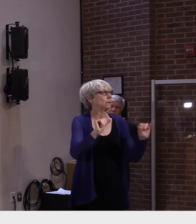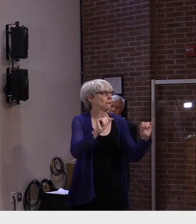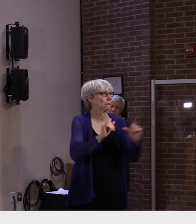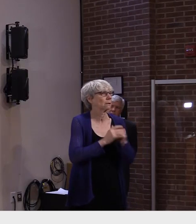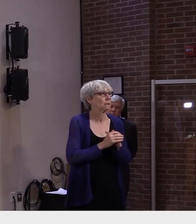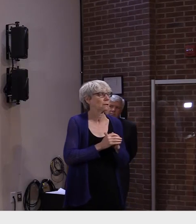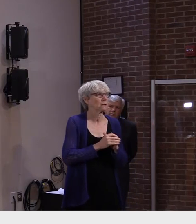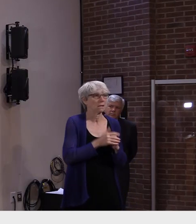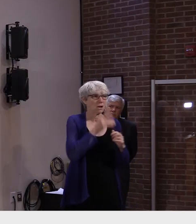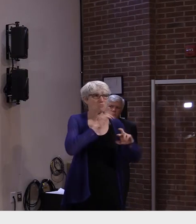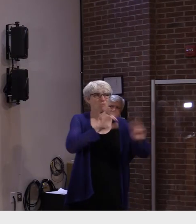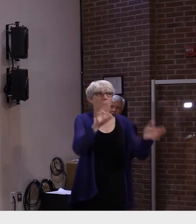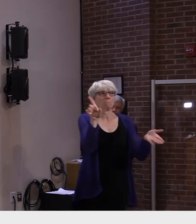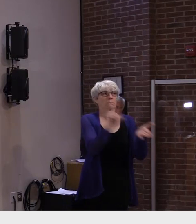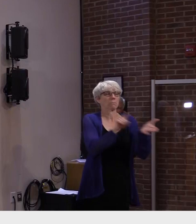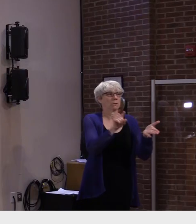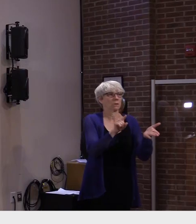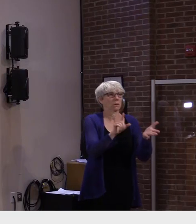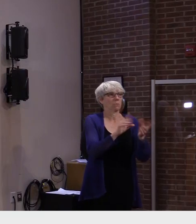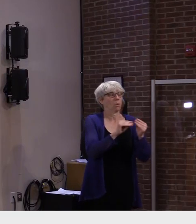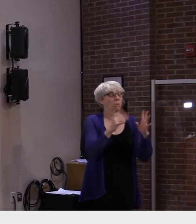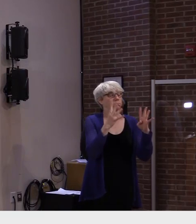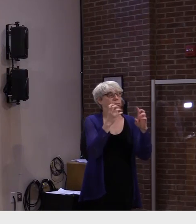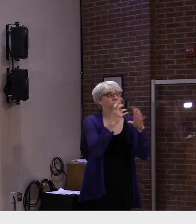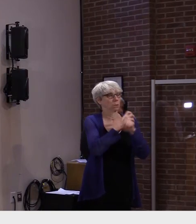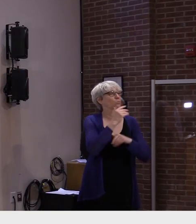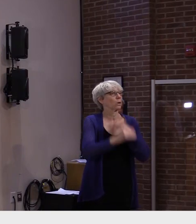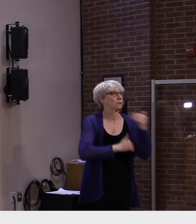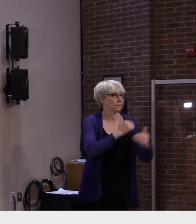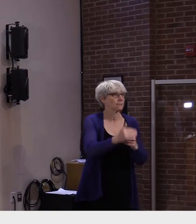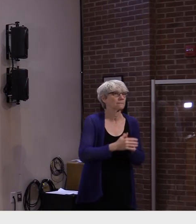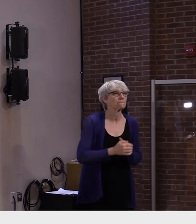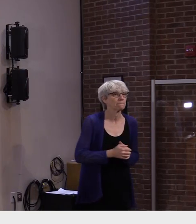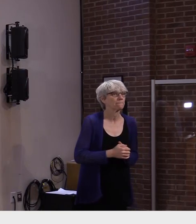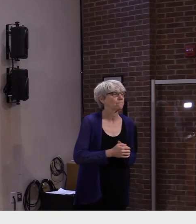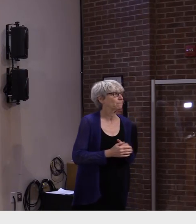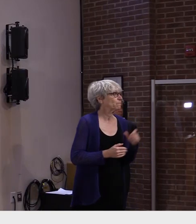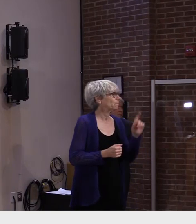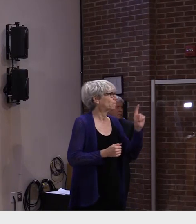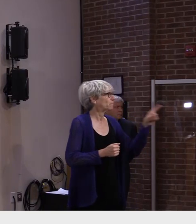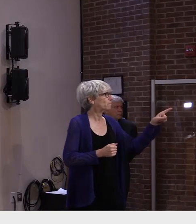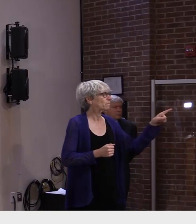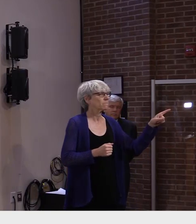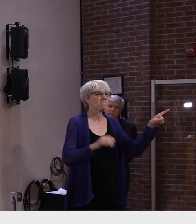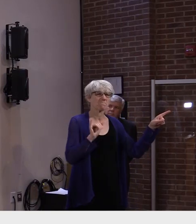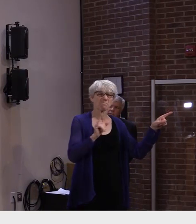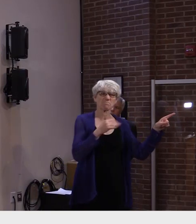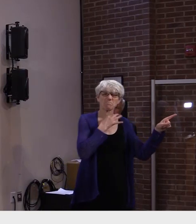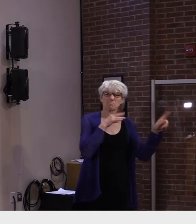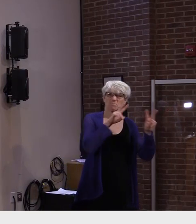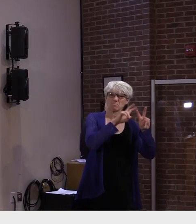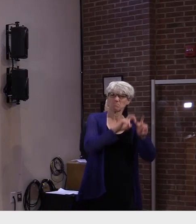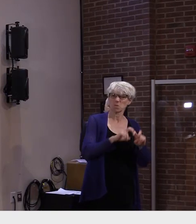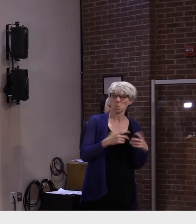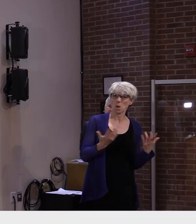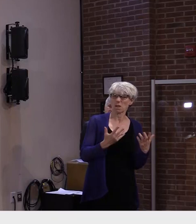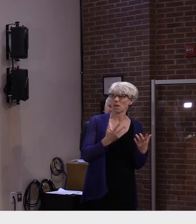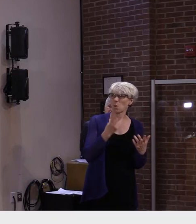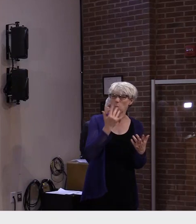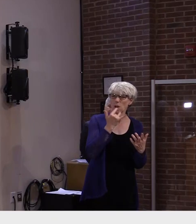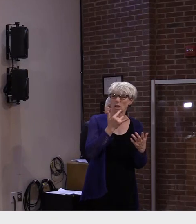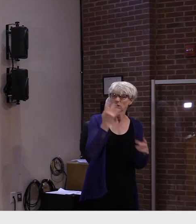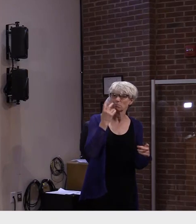more challenging than just for the cases. What are the challenges to gathering and tracking that more closely?